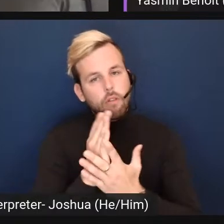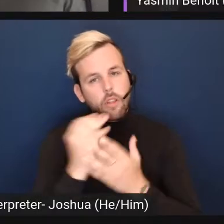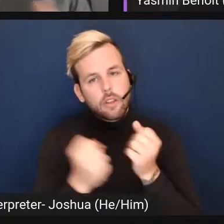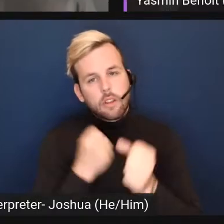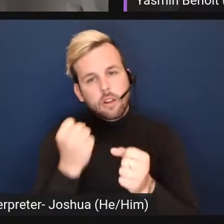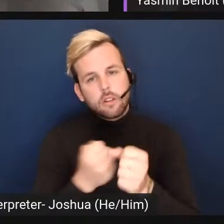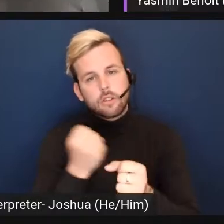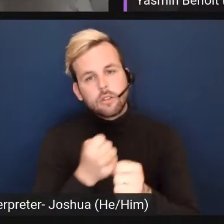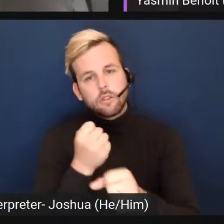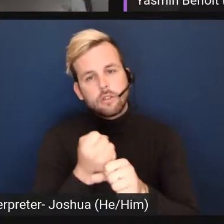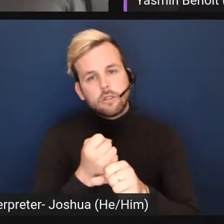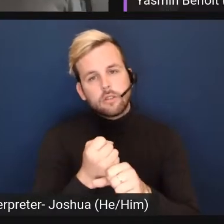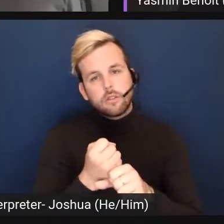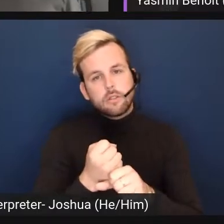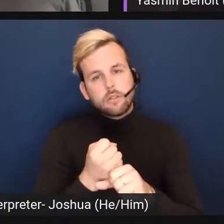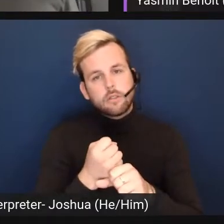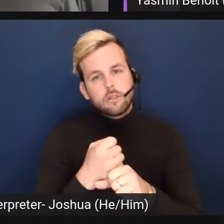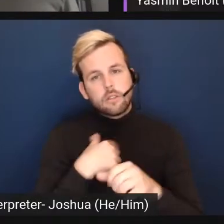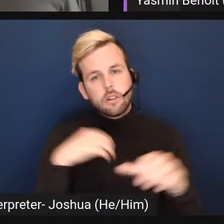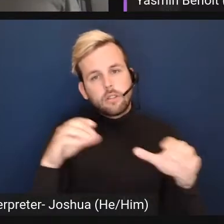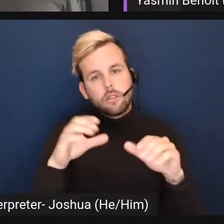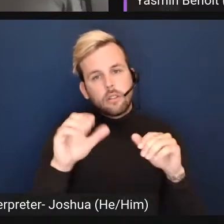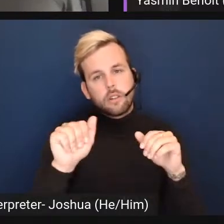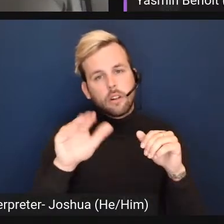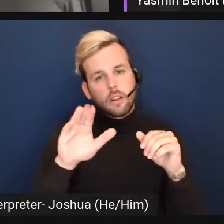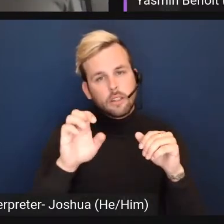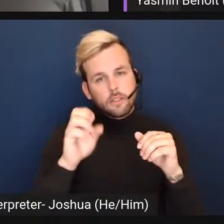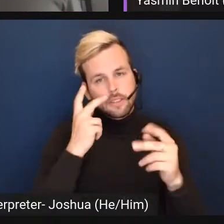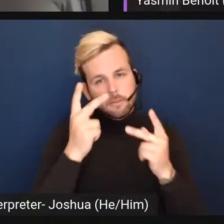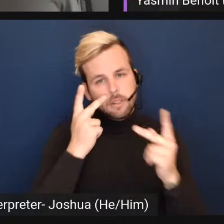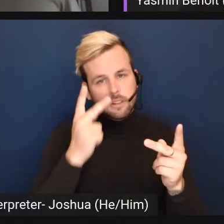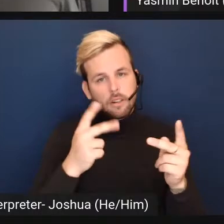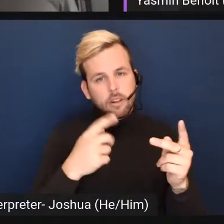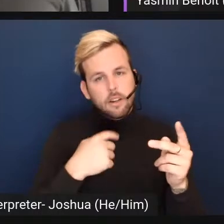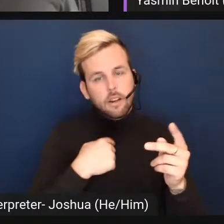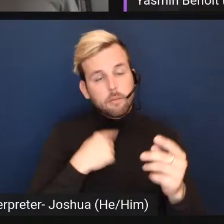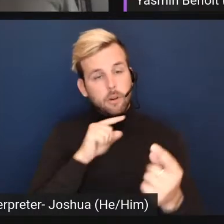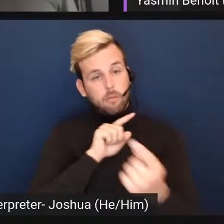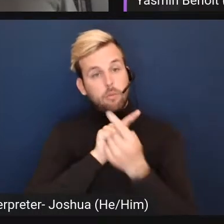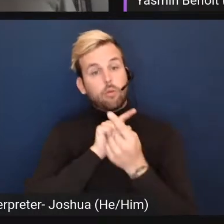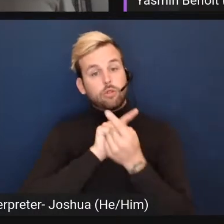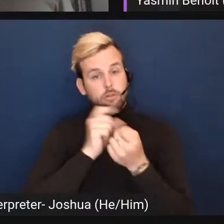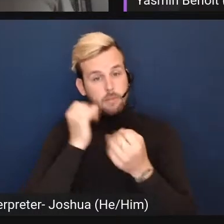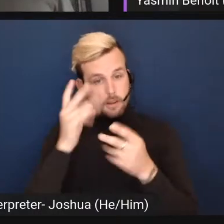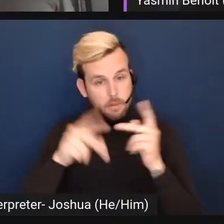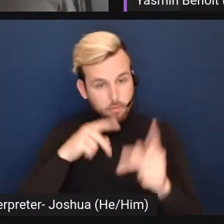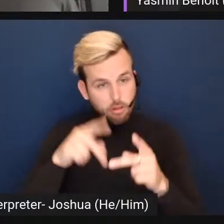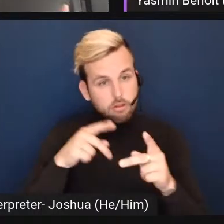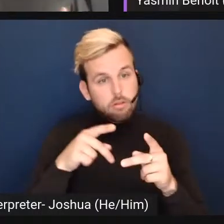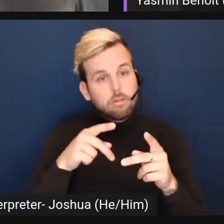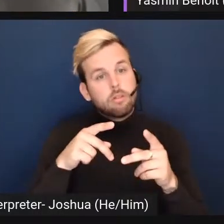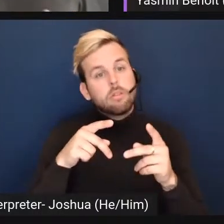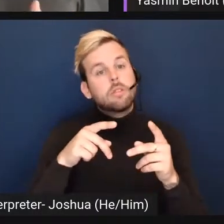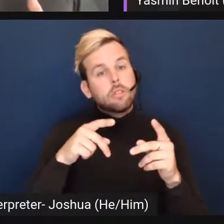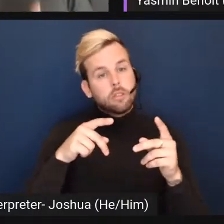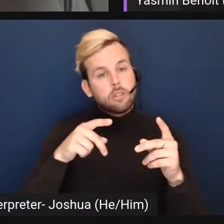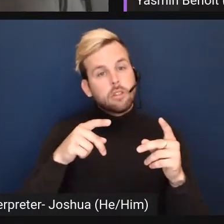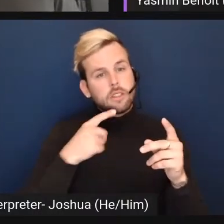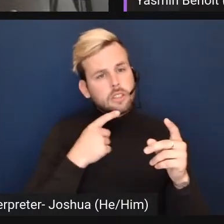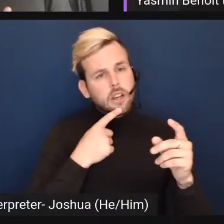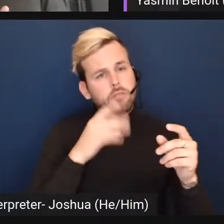as I've gone around and done ace visibility stuff, I've been approached by a bunch of people who've said, um,